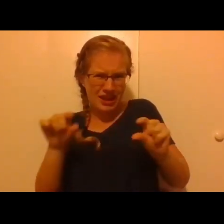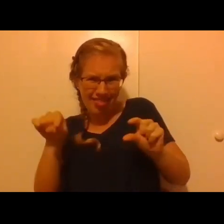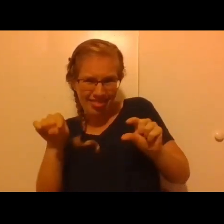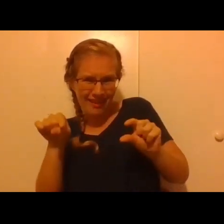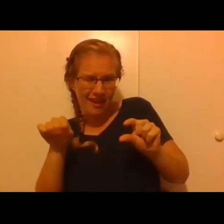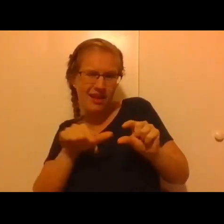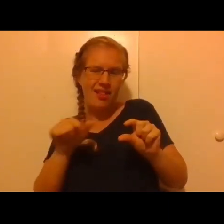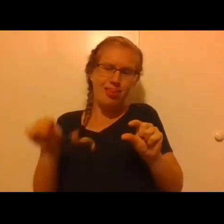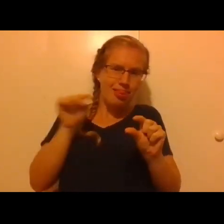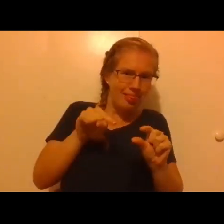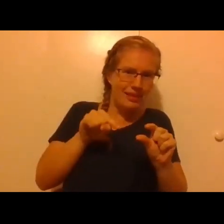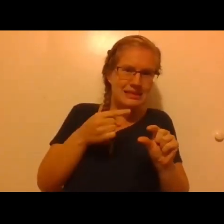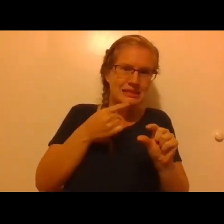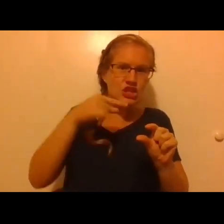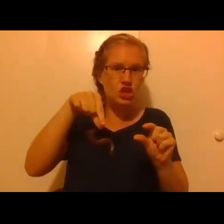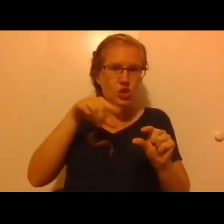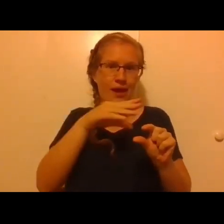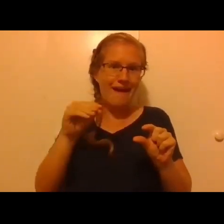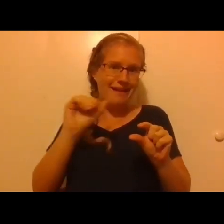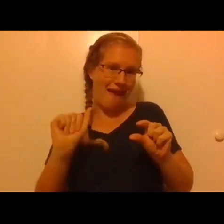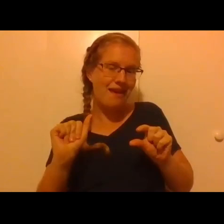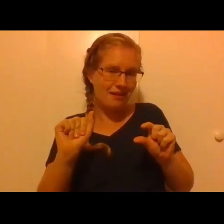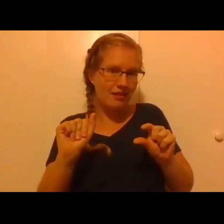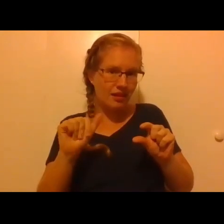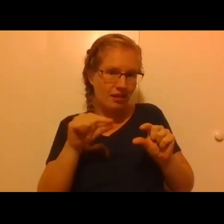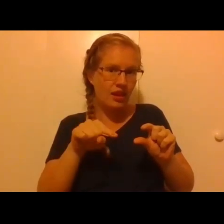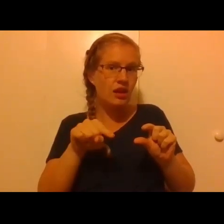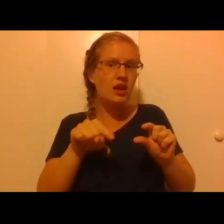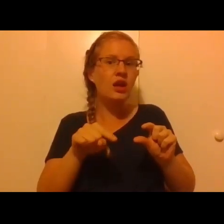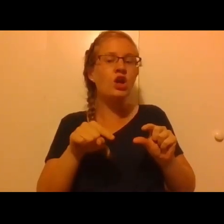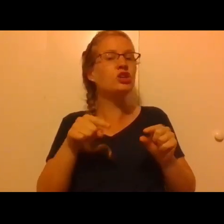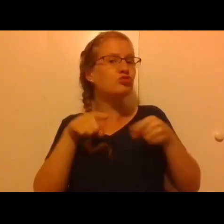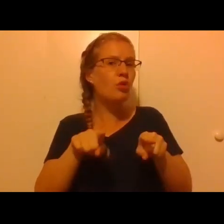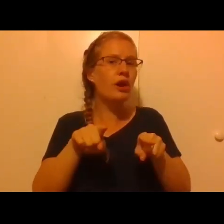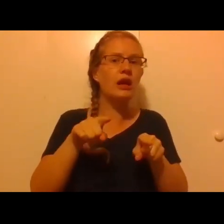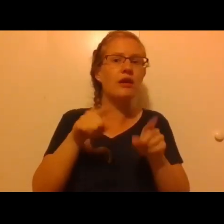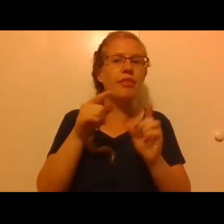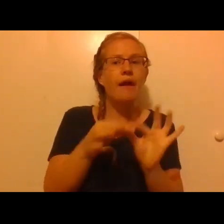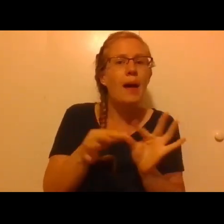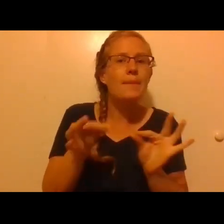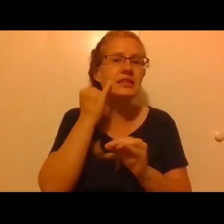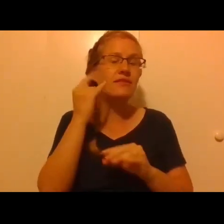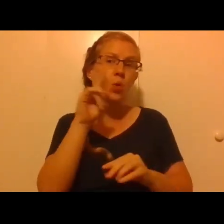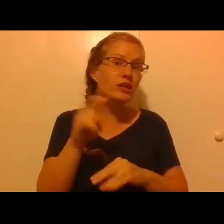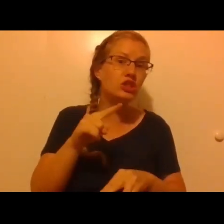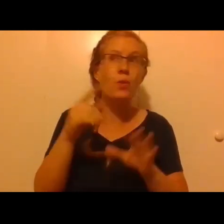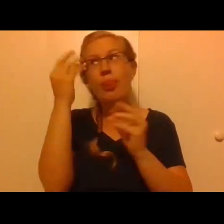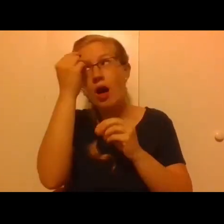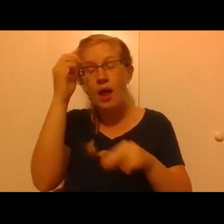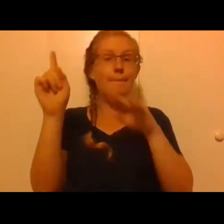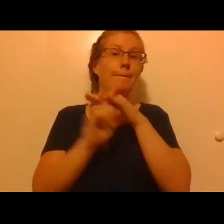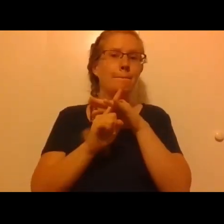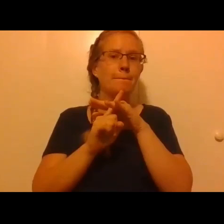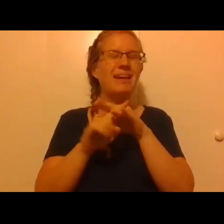a little box that says Q&A. If at any point during Archbishop Kurtz's comments, you have a question or thought, you're welcome to put it